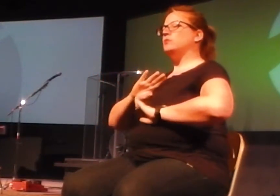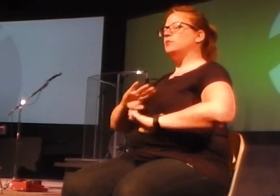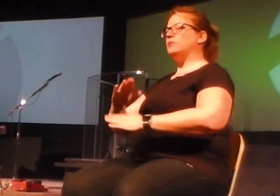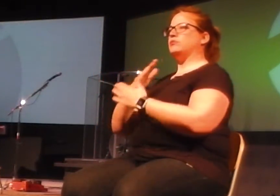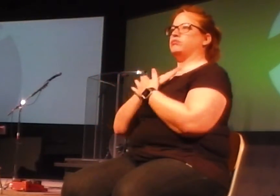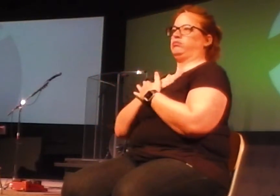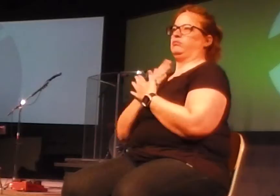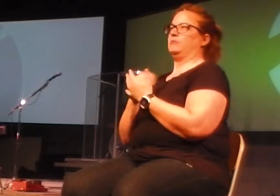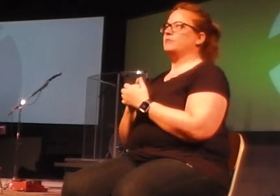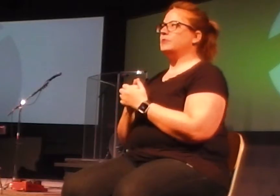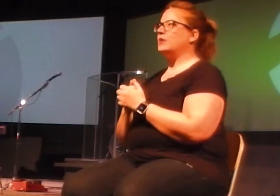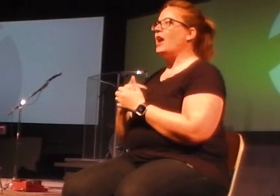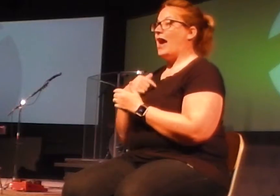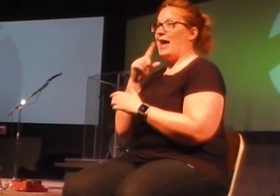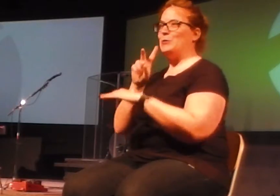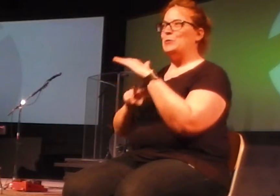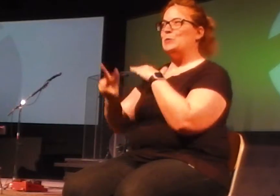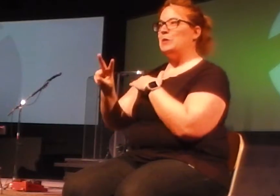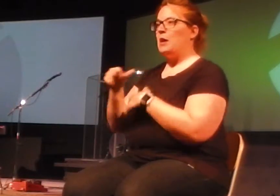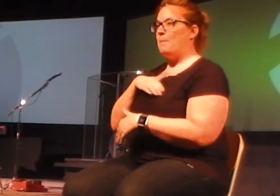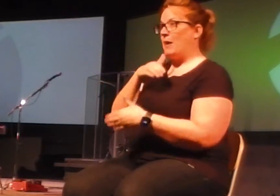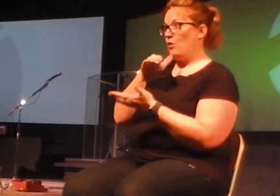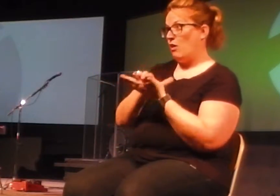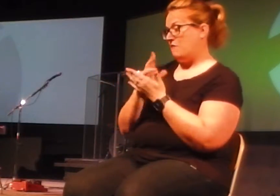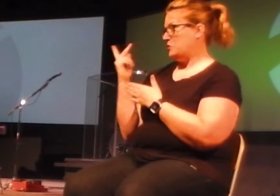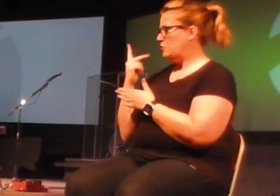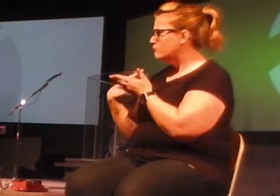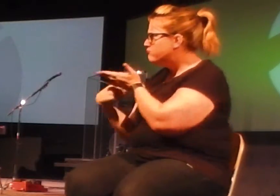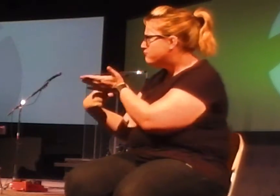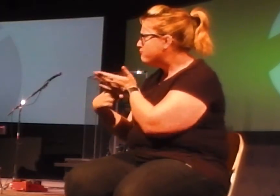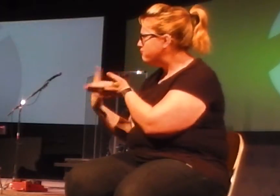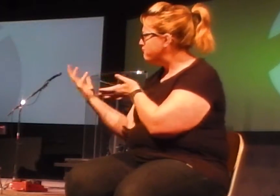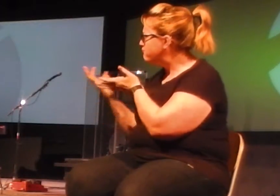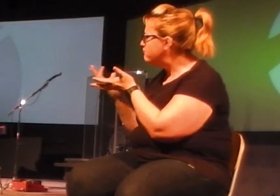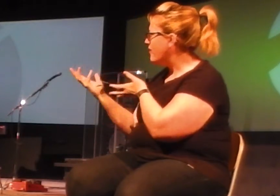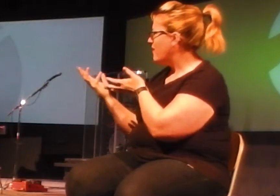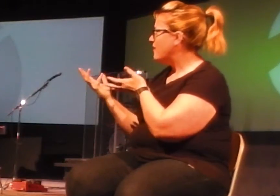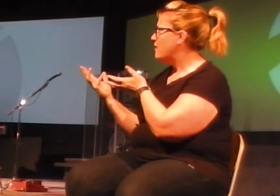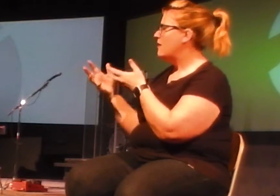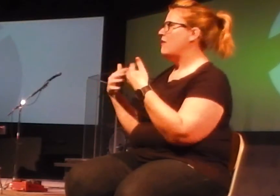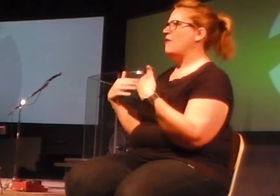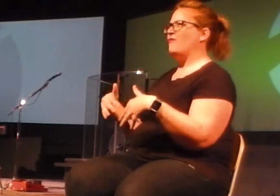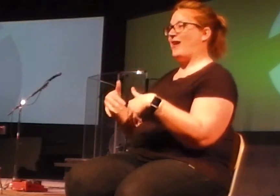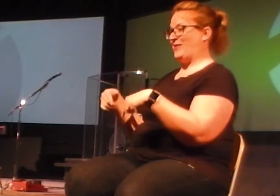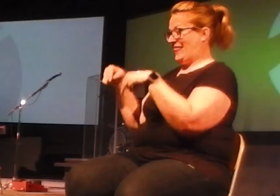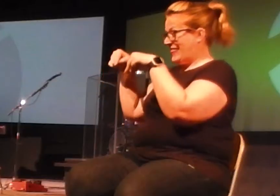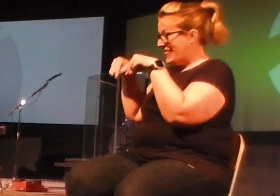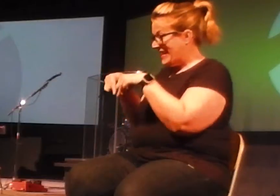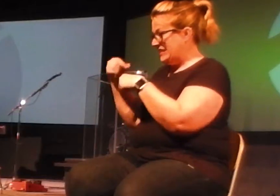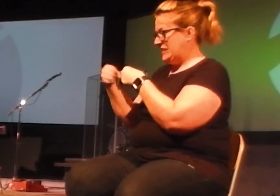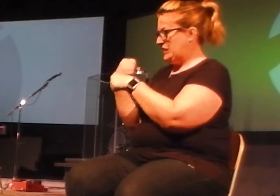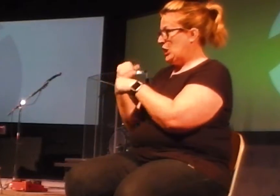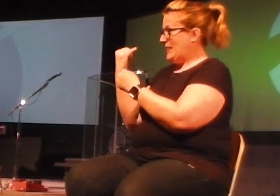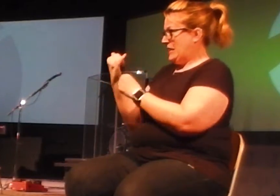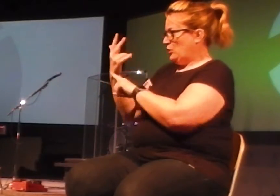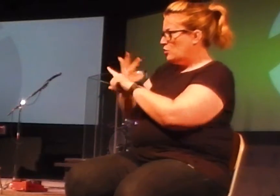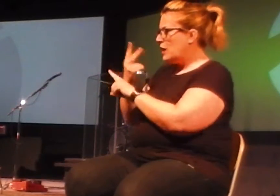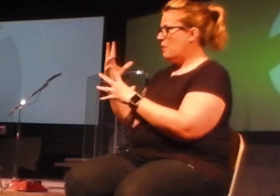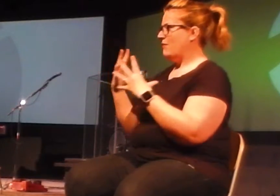My wife and I were talking as well about how this particular sabbatical, this will be the last time I